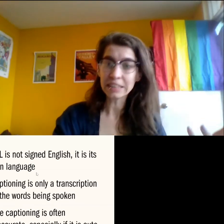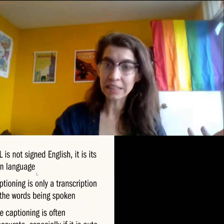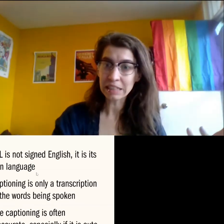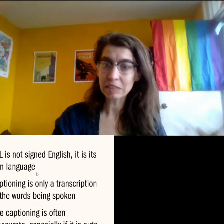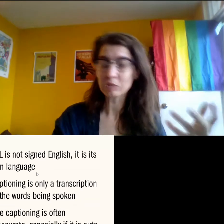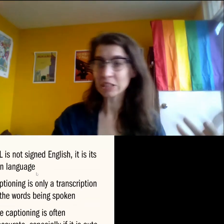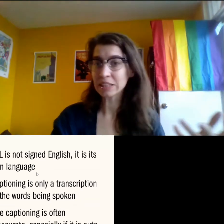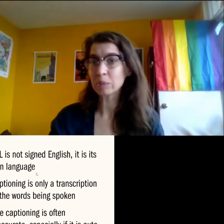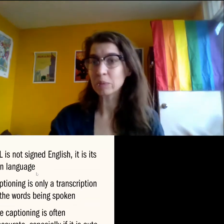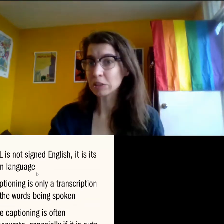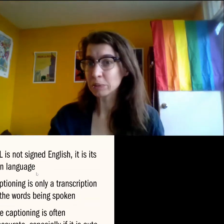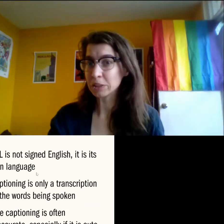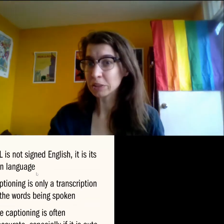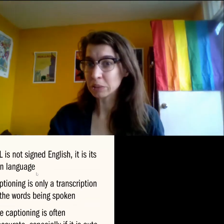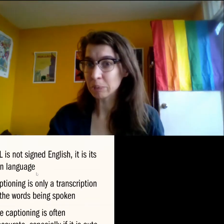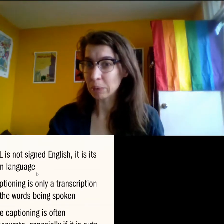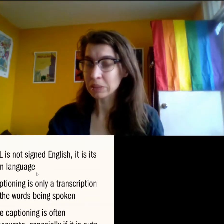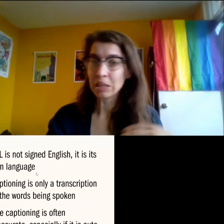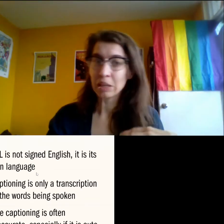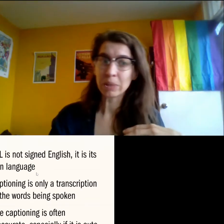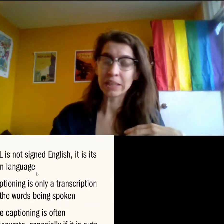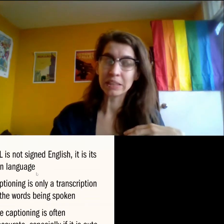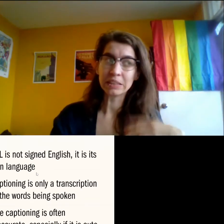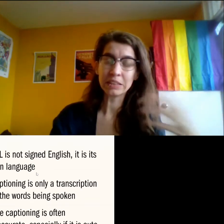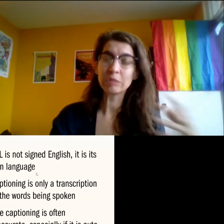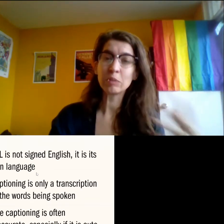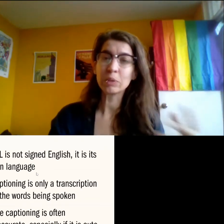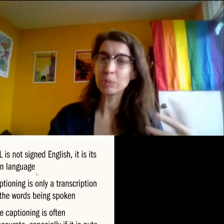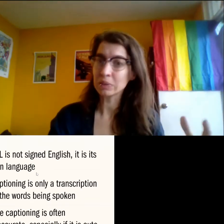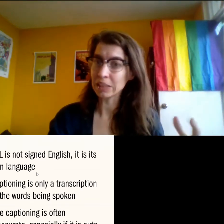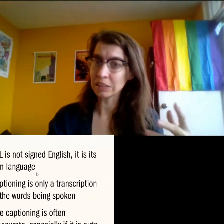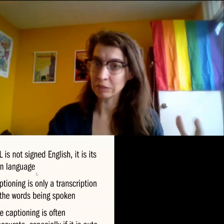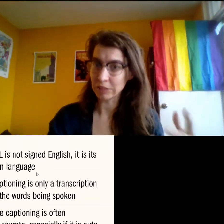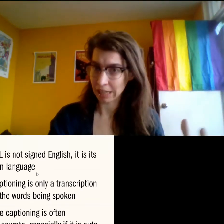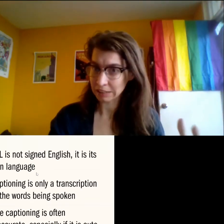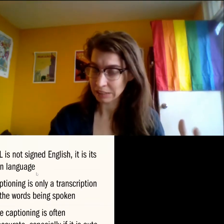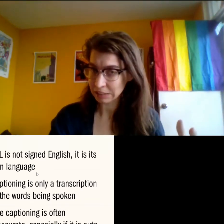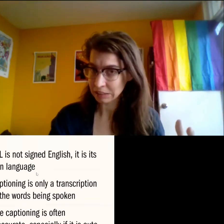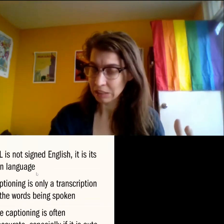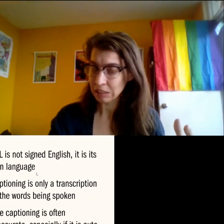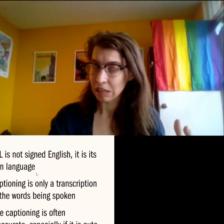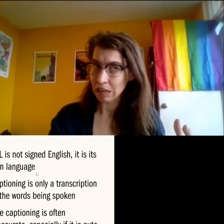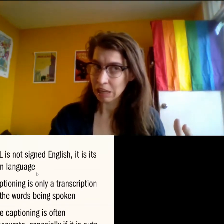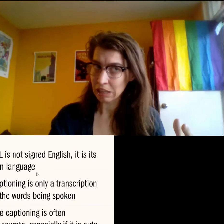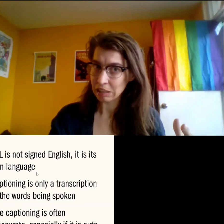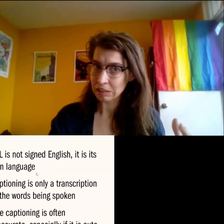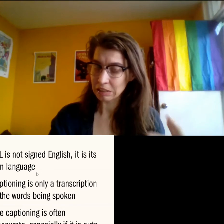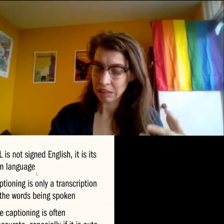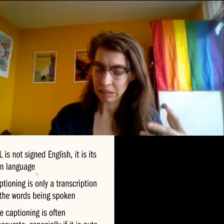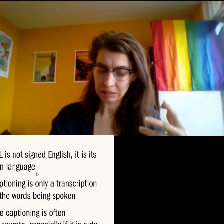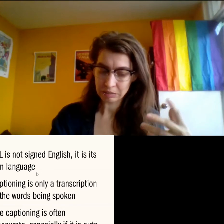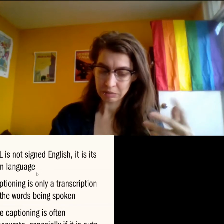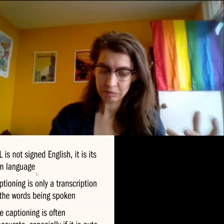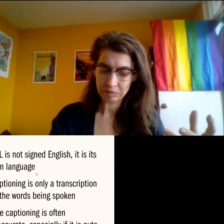ideally, really, we want to be using both because different people need different access, uh,